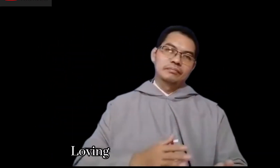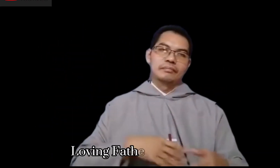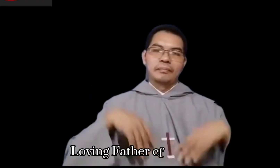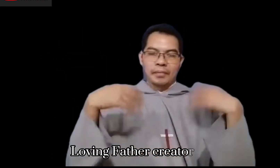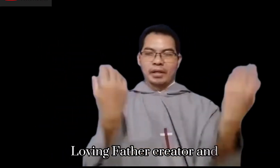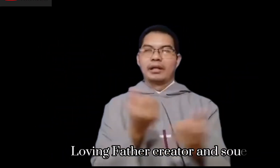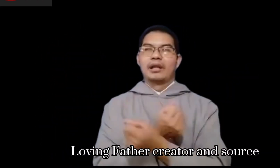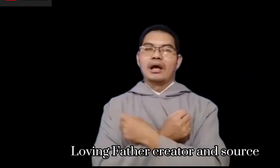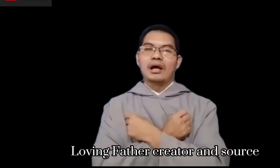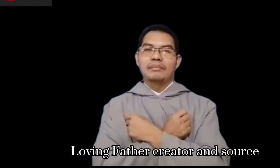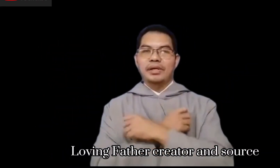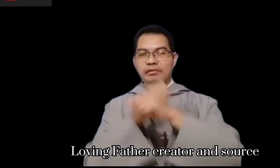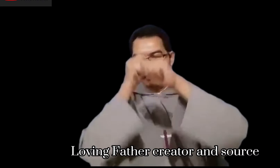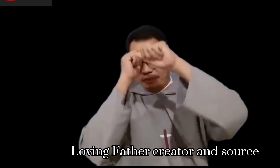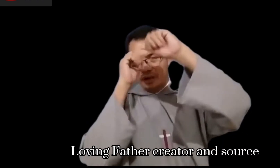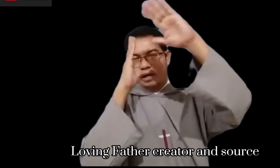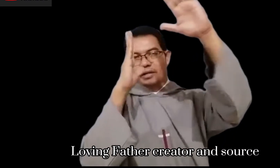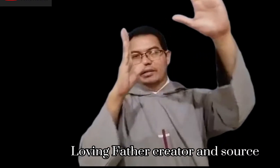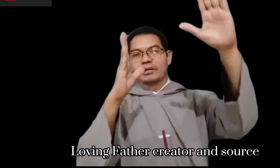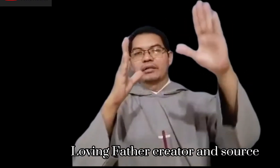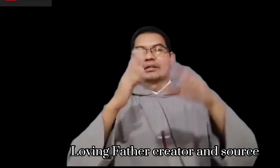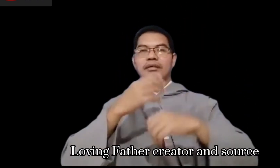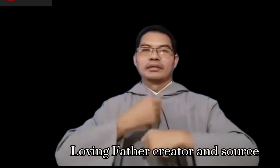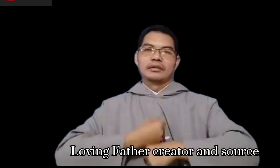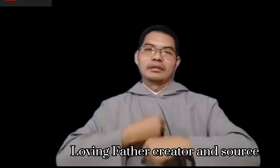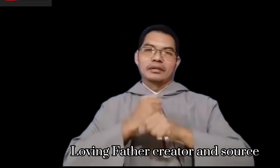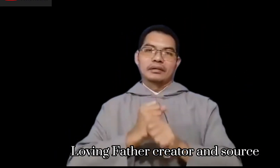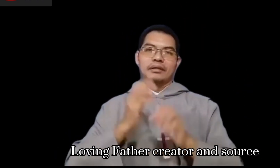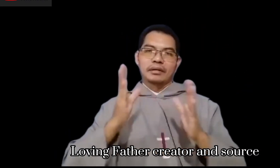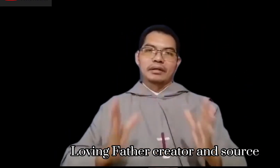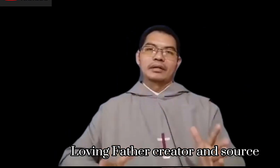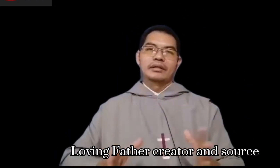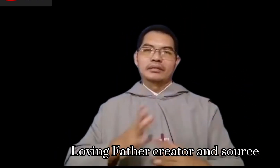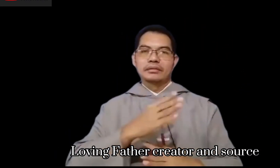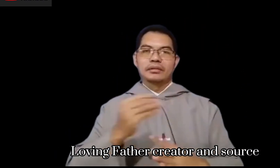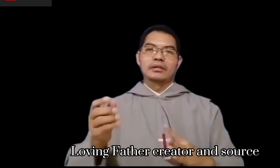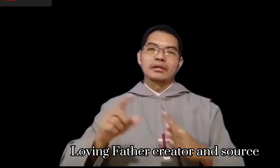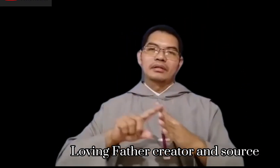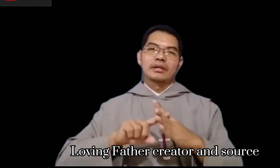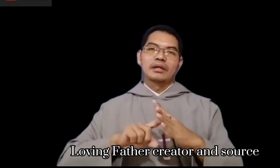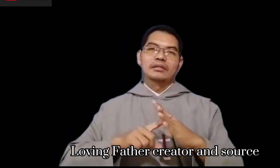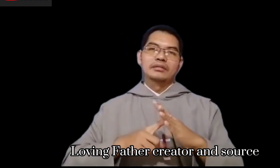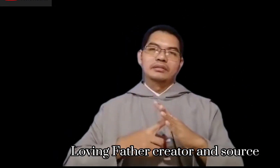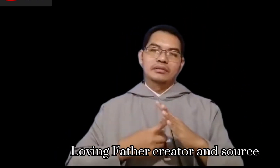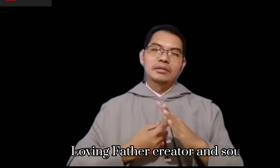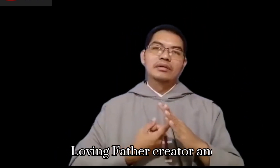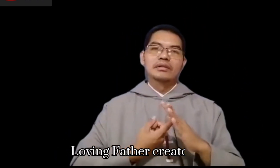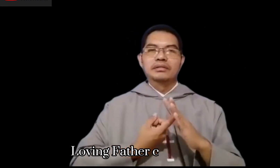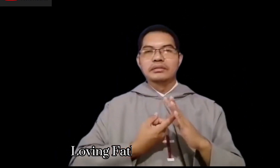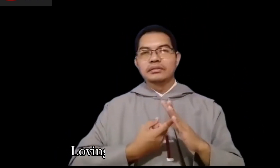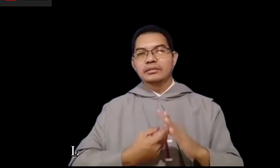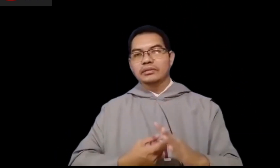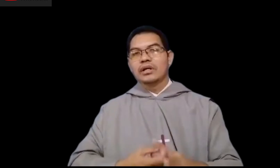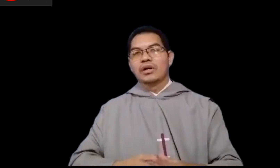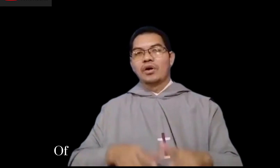Loving Father, creator and source of